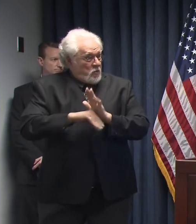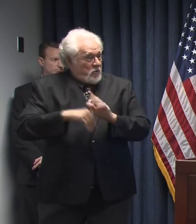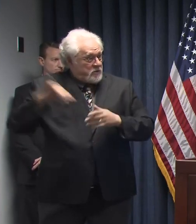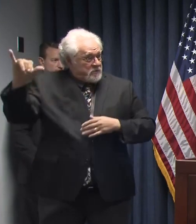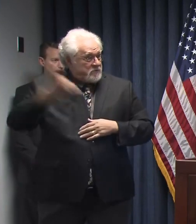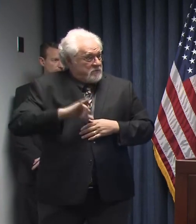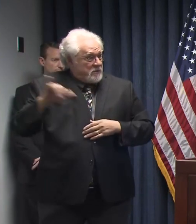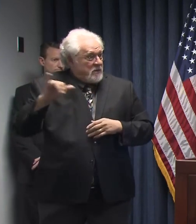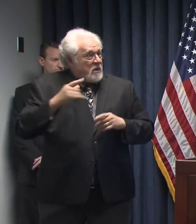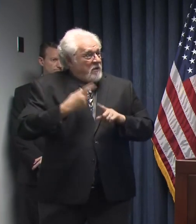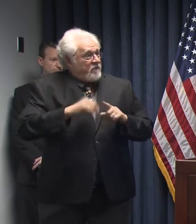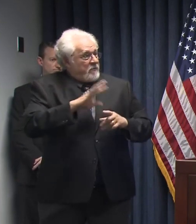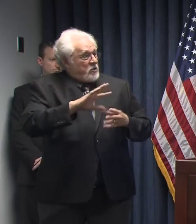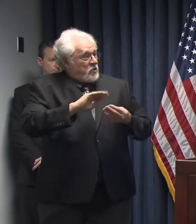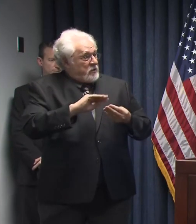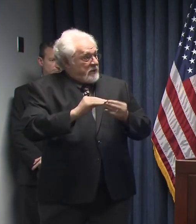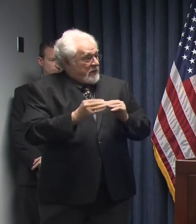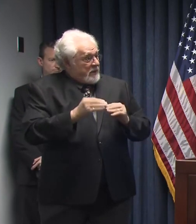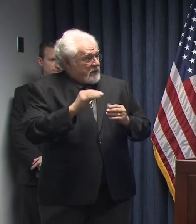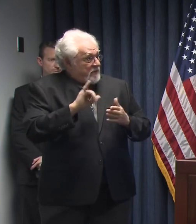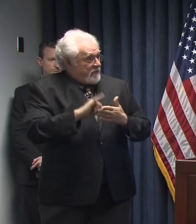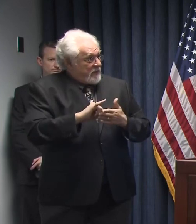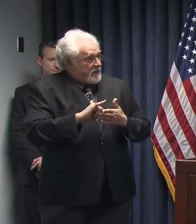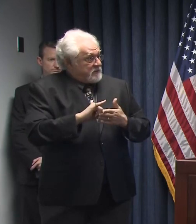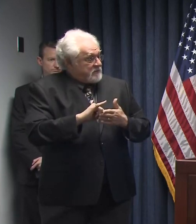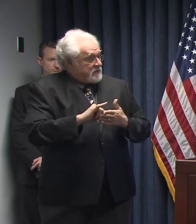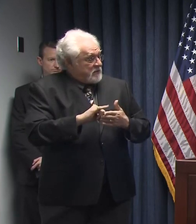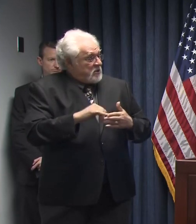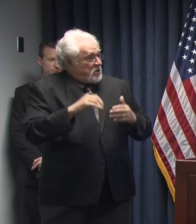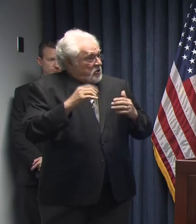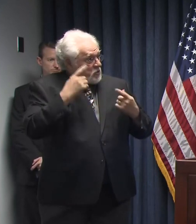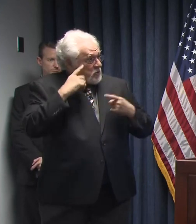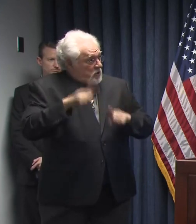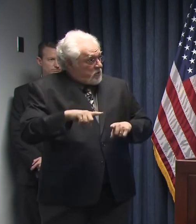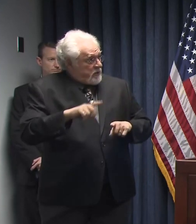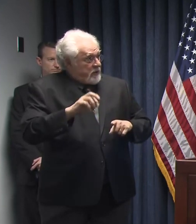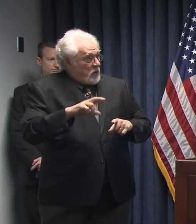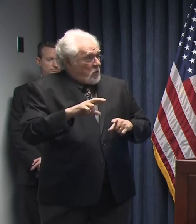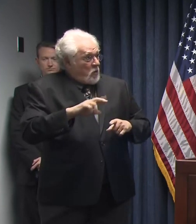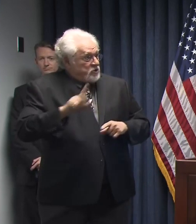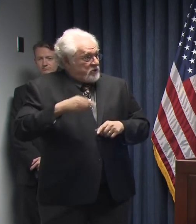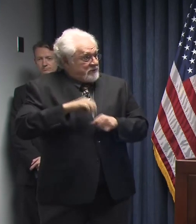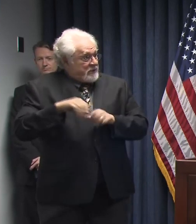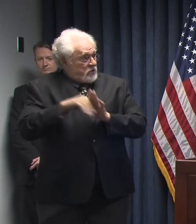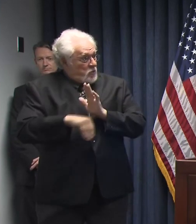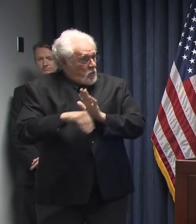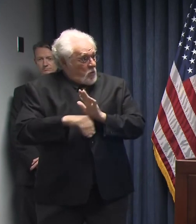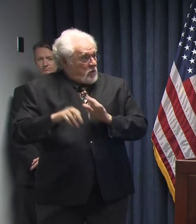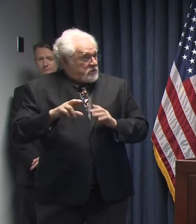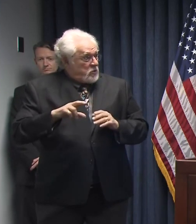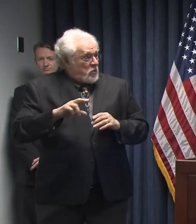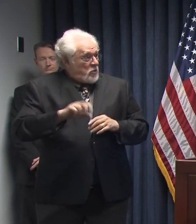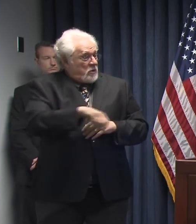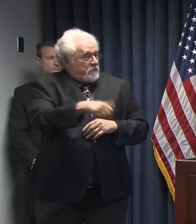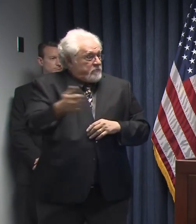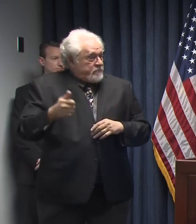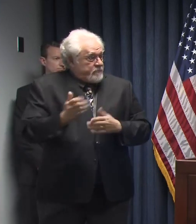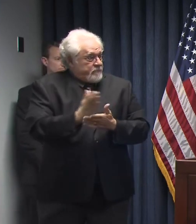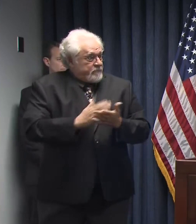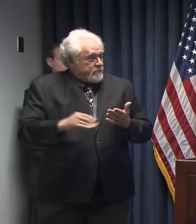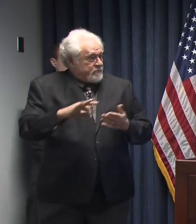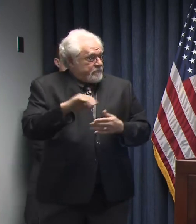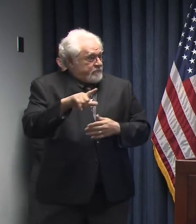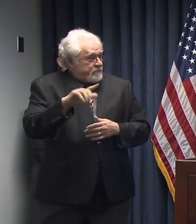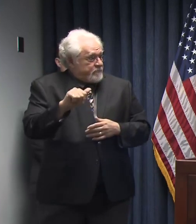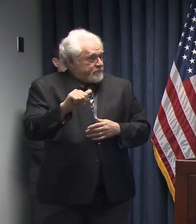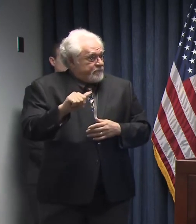seeing and looking over, is that something that you might agree with? And if so, is that just in the New Orleans area or in other pockets, other swaths of the